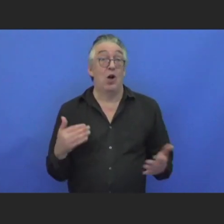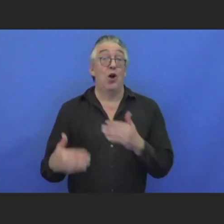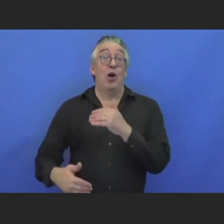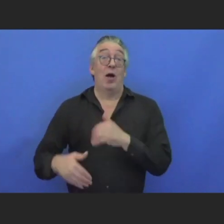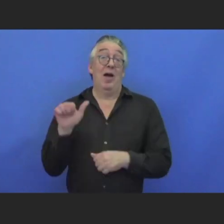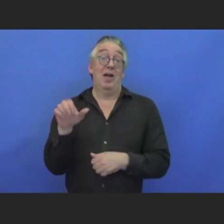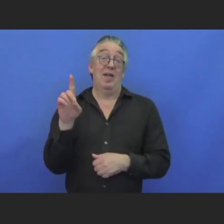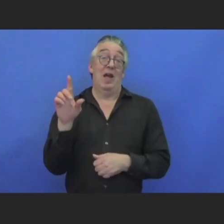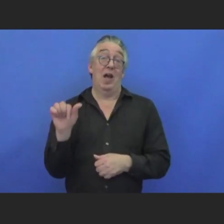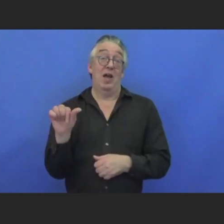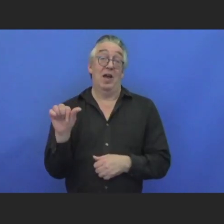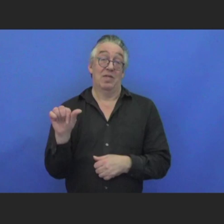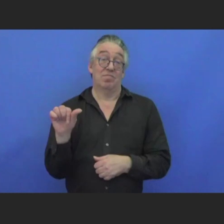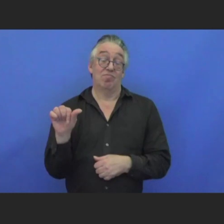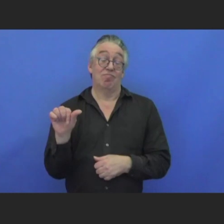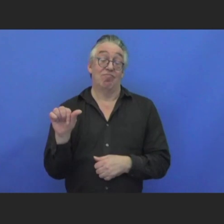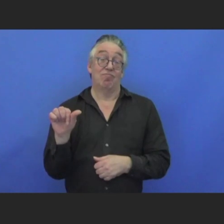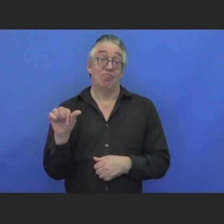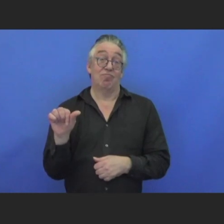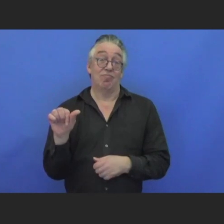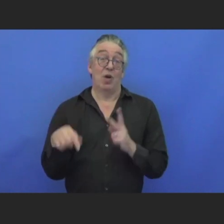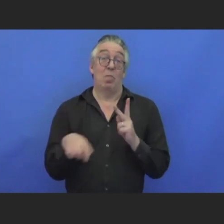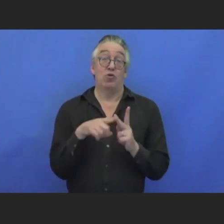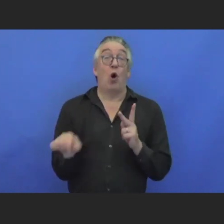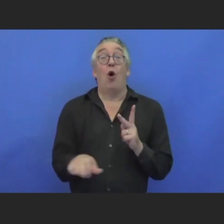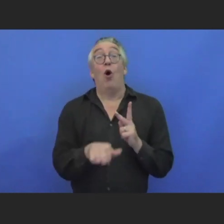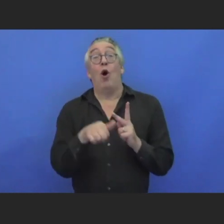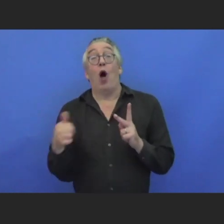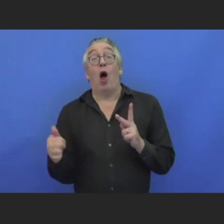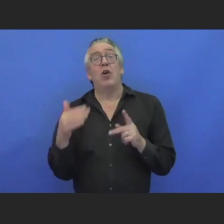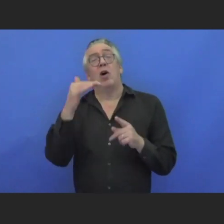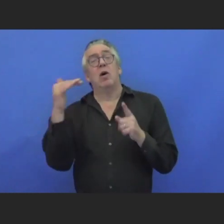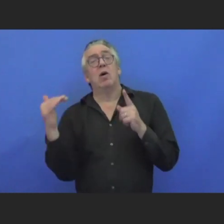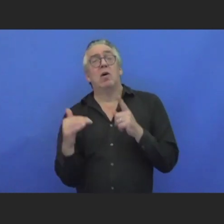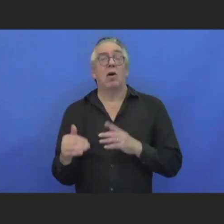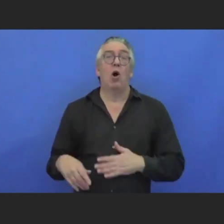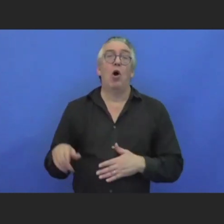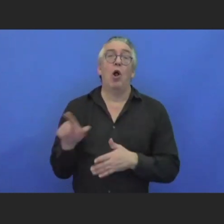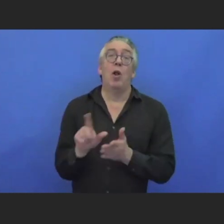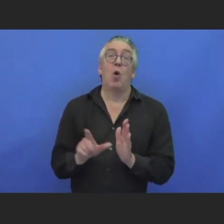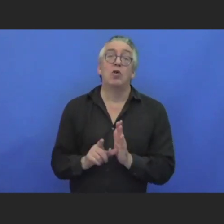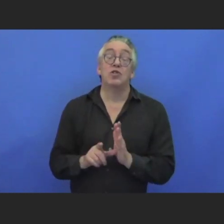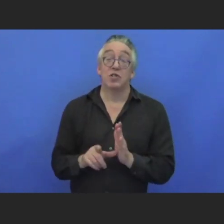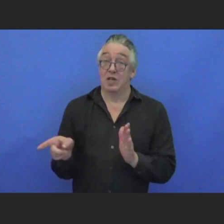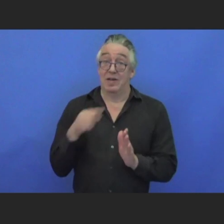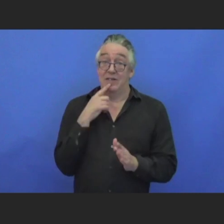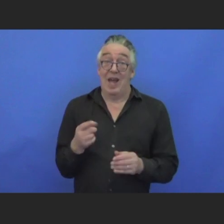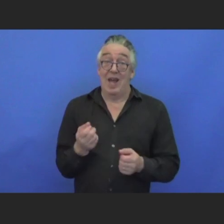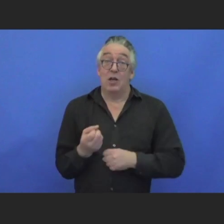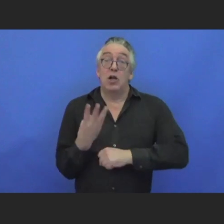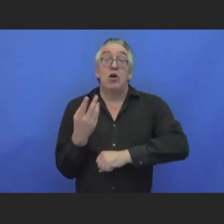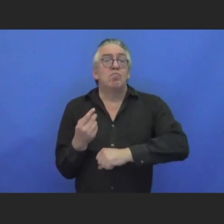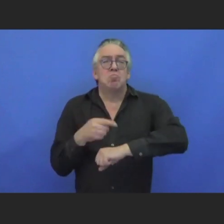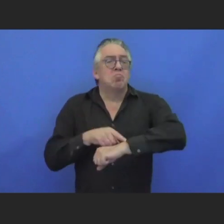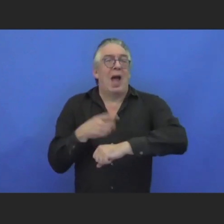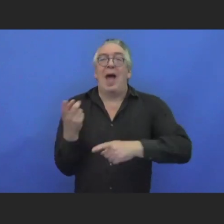and as well as other communications laws, that certain number of hours have to be captioned, and